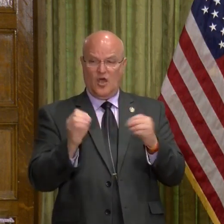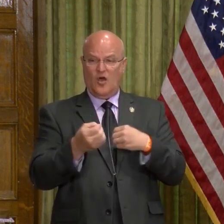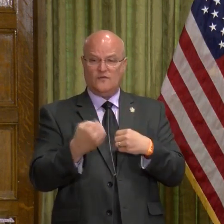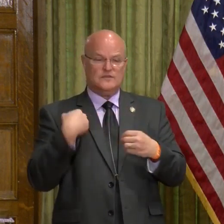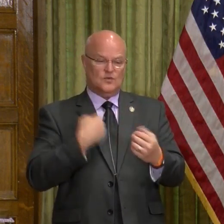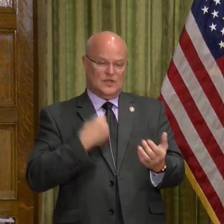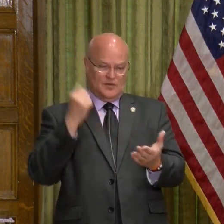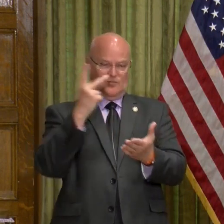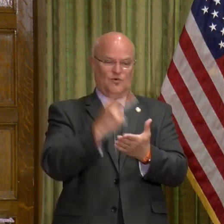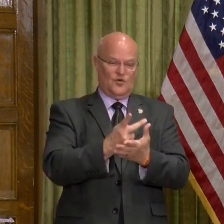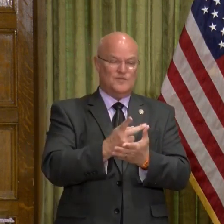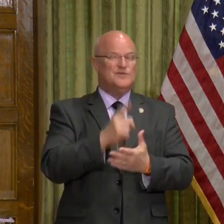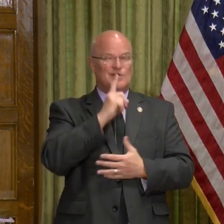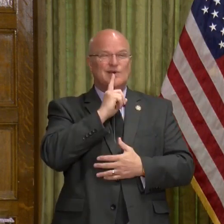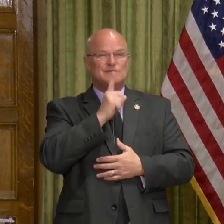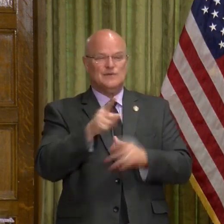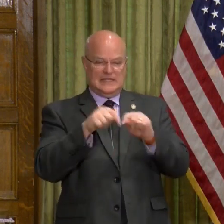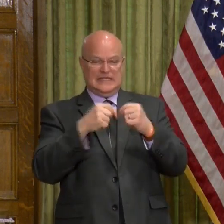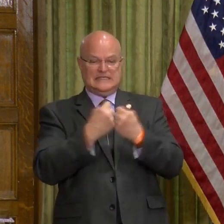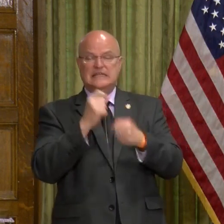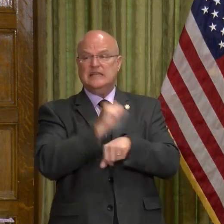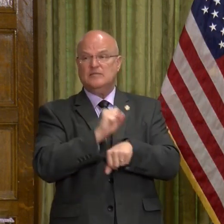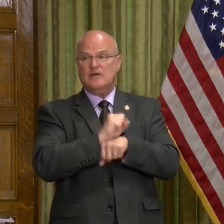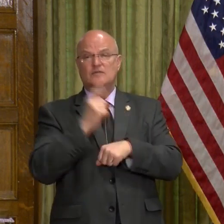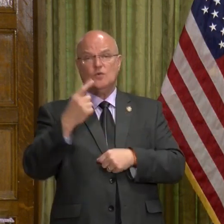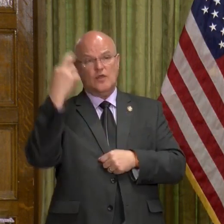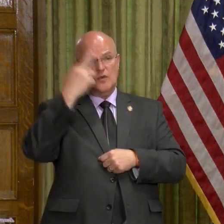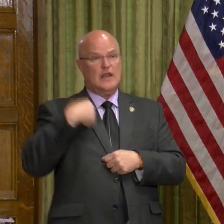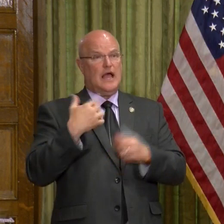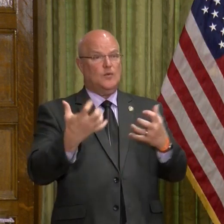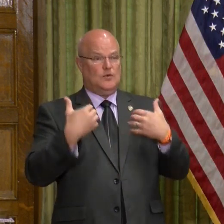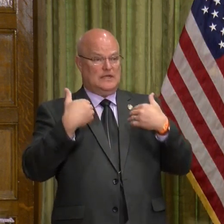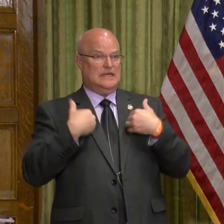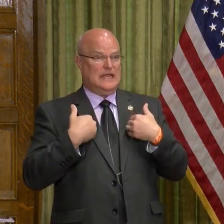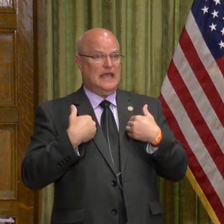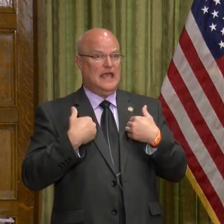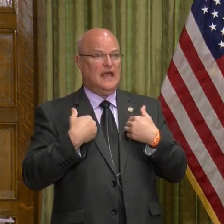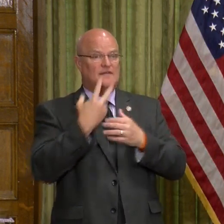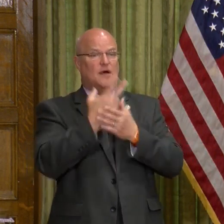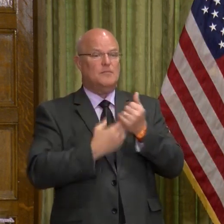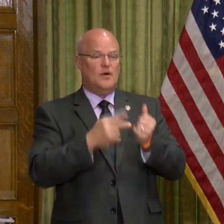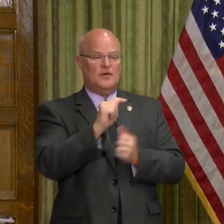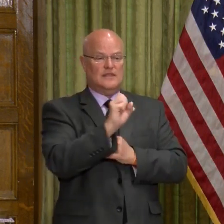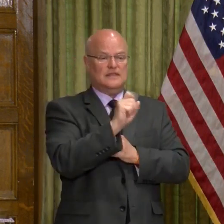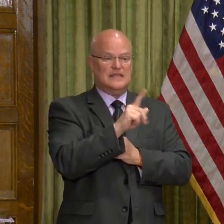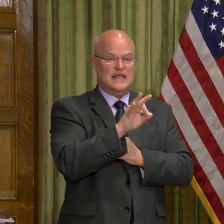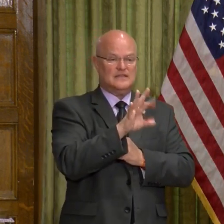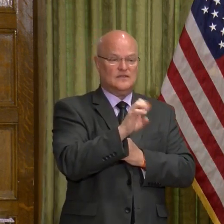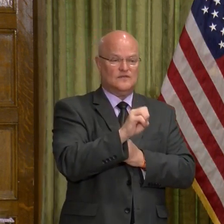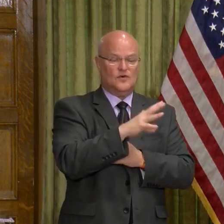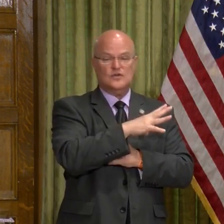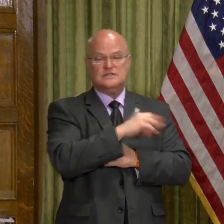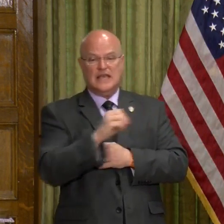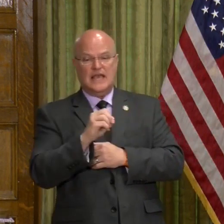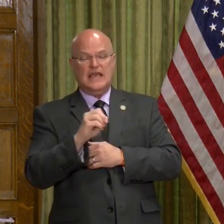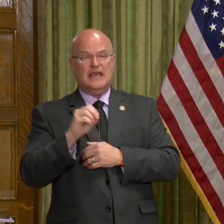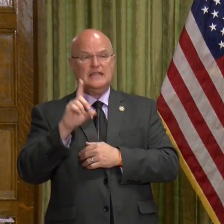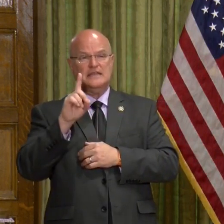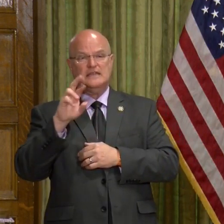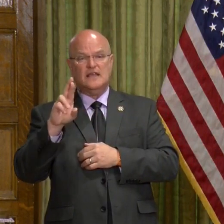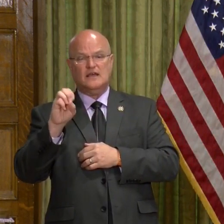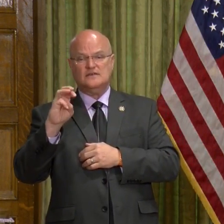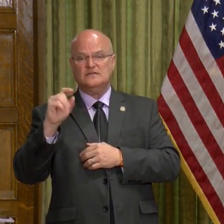and we approve them. And so it's really a team effort, and that's one of the reasons I wanted to have both the task force here as well as